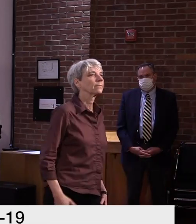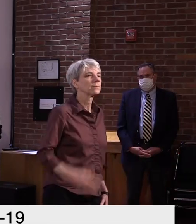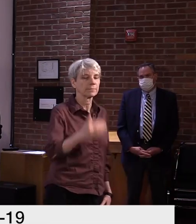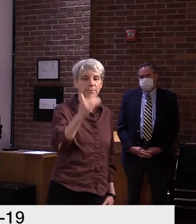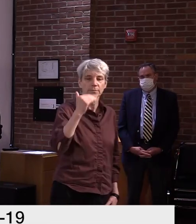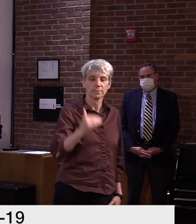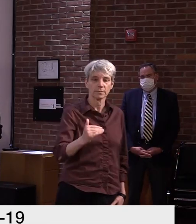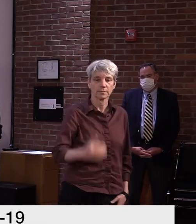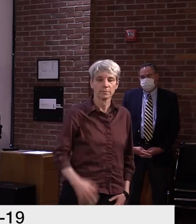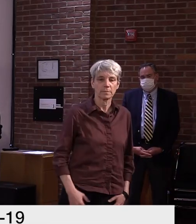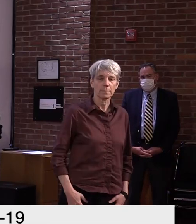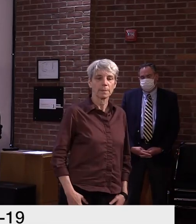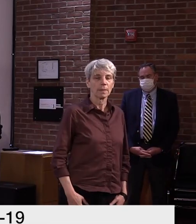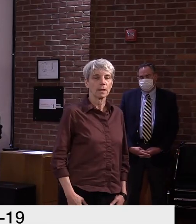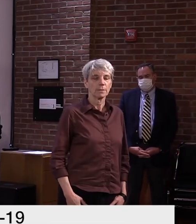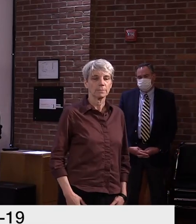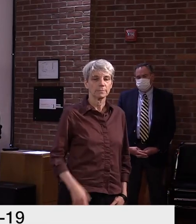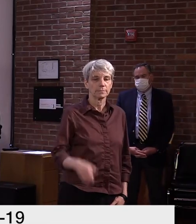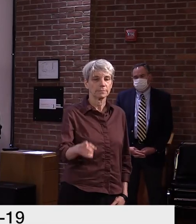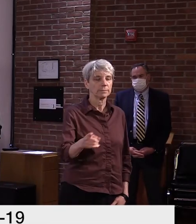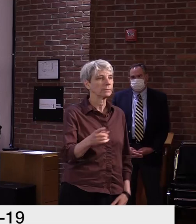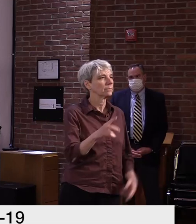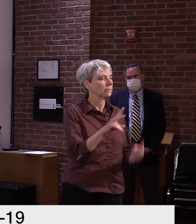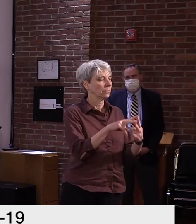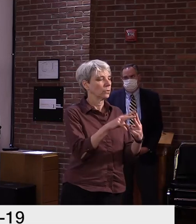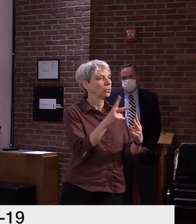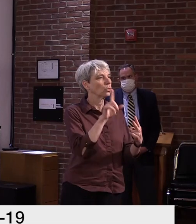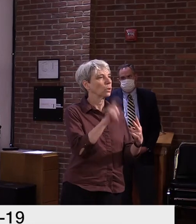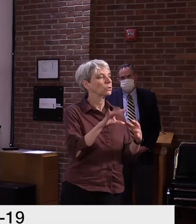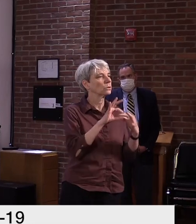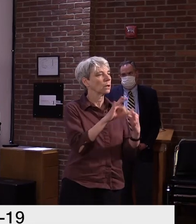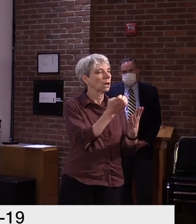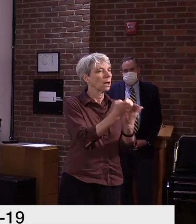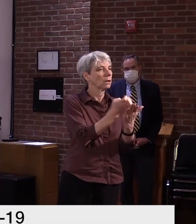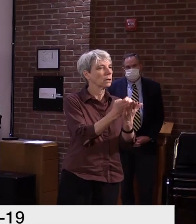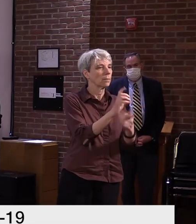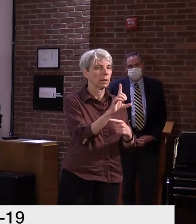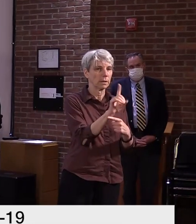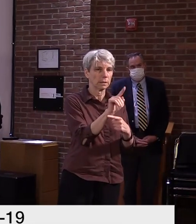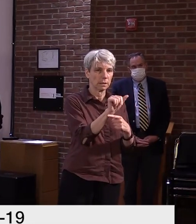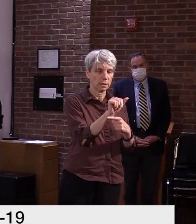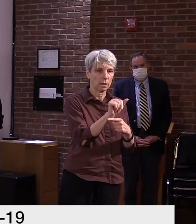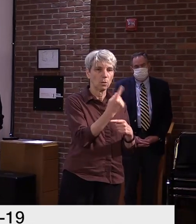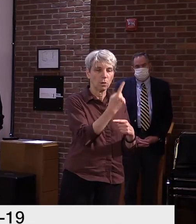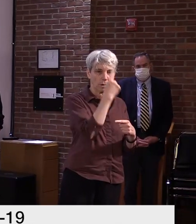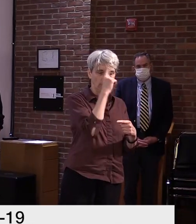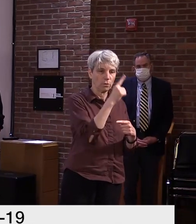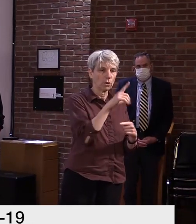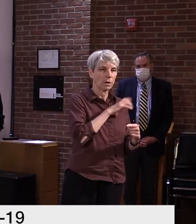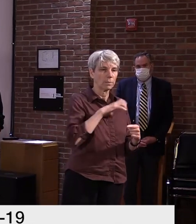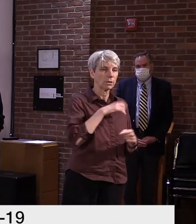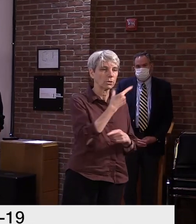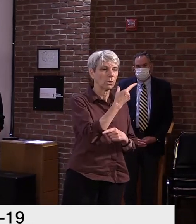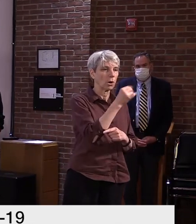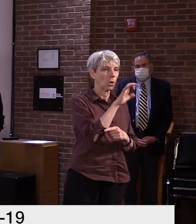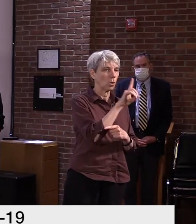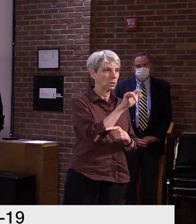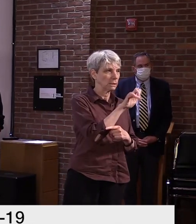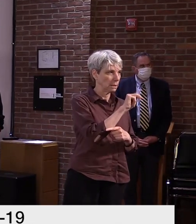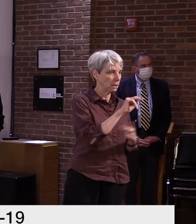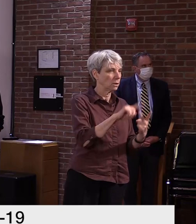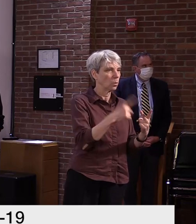Hi, I had two economic data questions, one for Commissioner Goldstein and one for Commissioner Harrington.